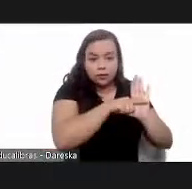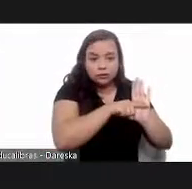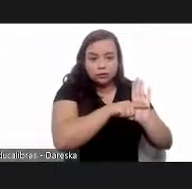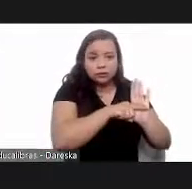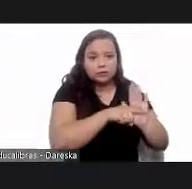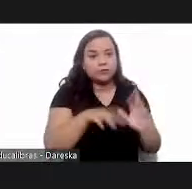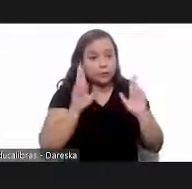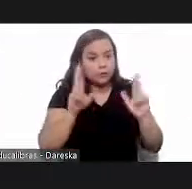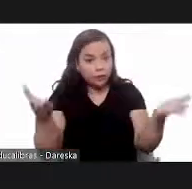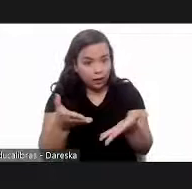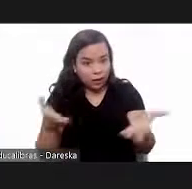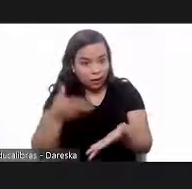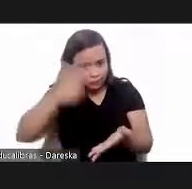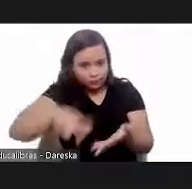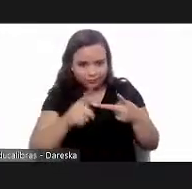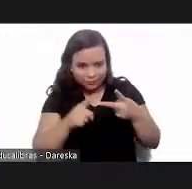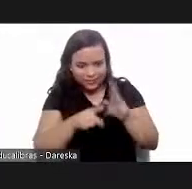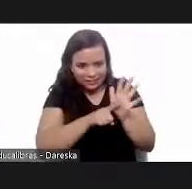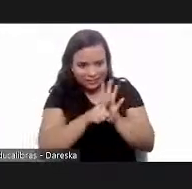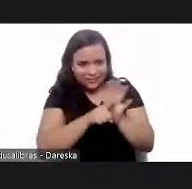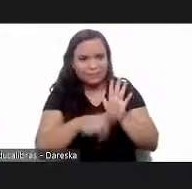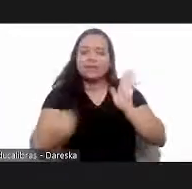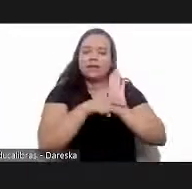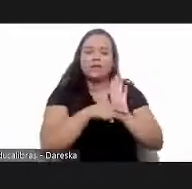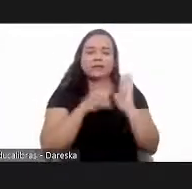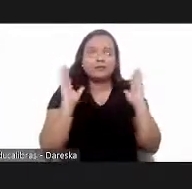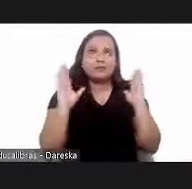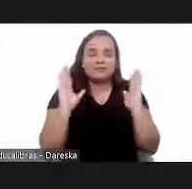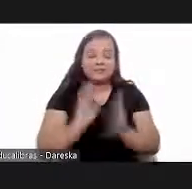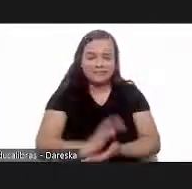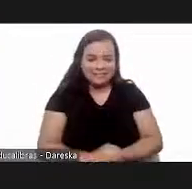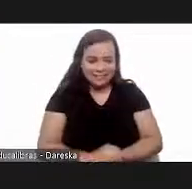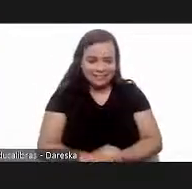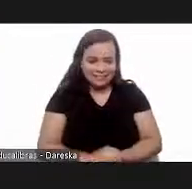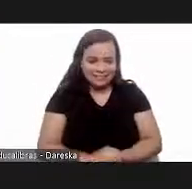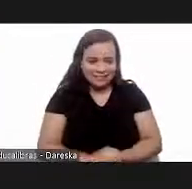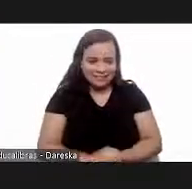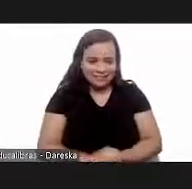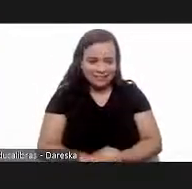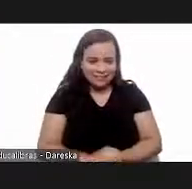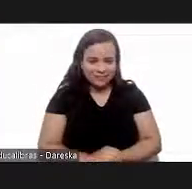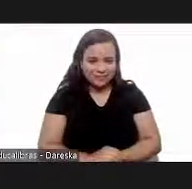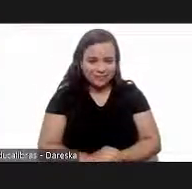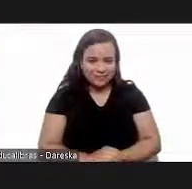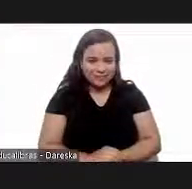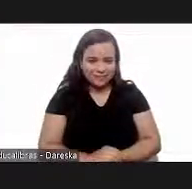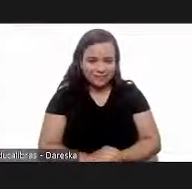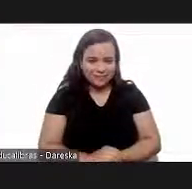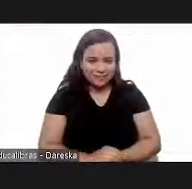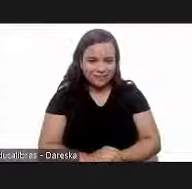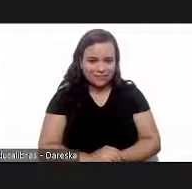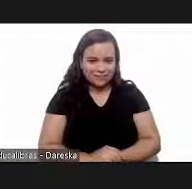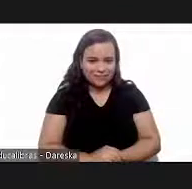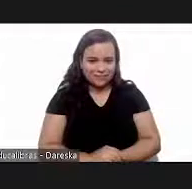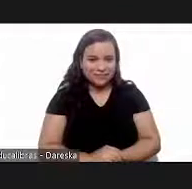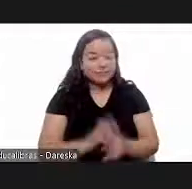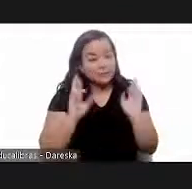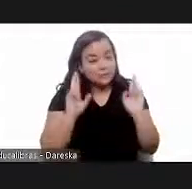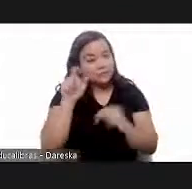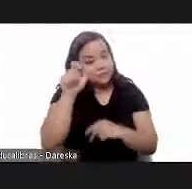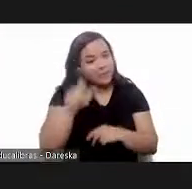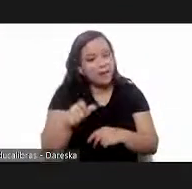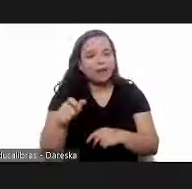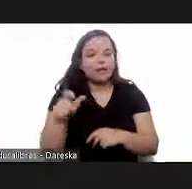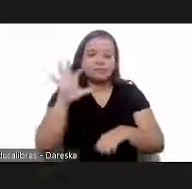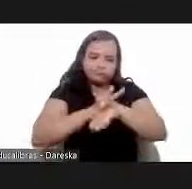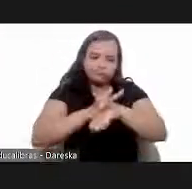tested negative and i hope that this one will be negative of course again in my daughter i hope